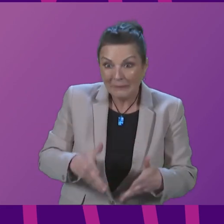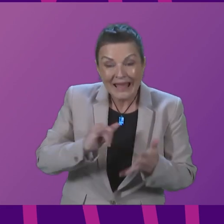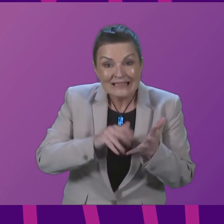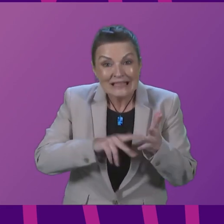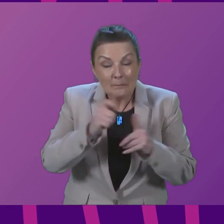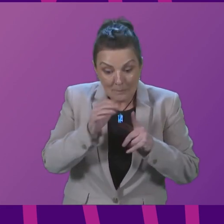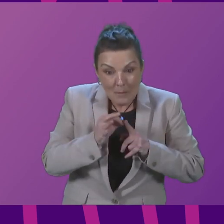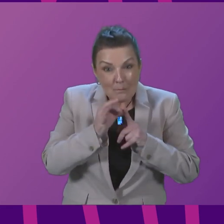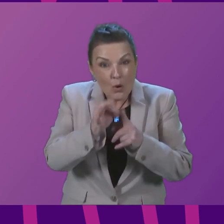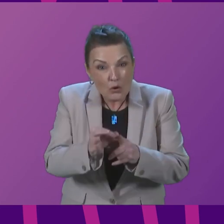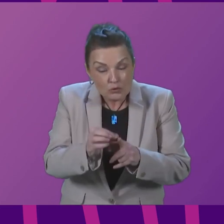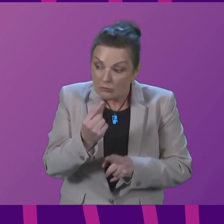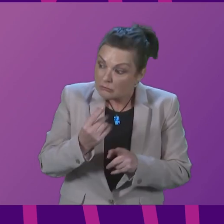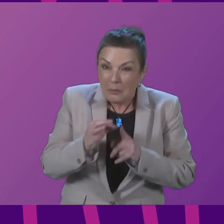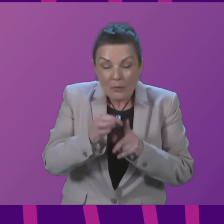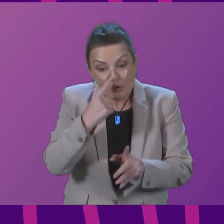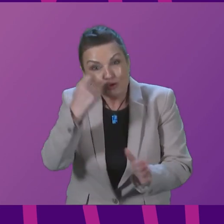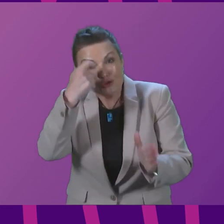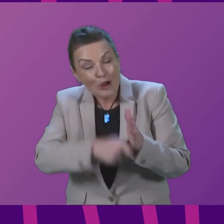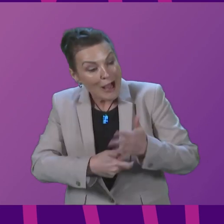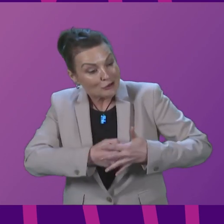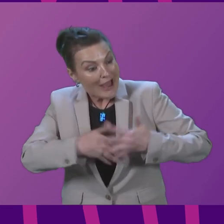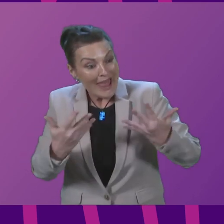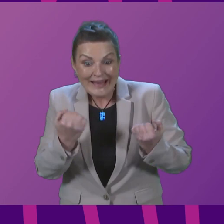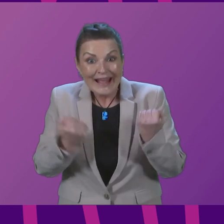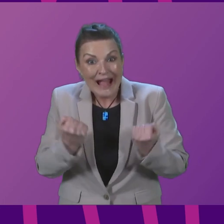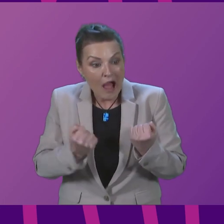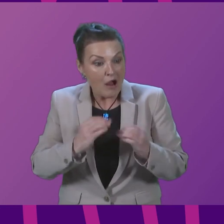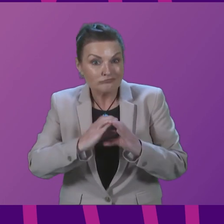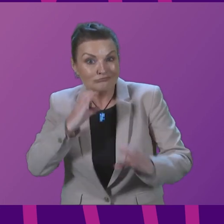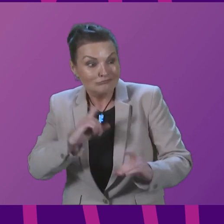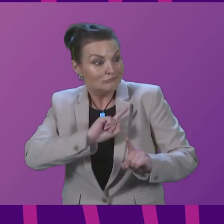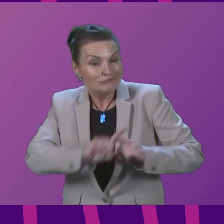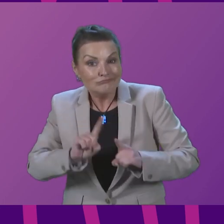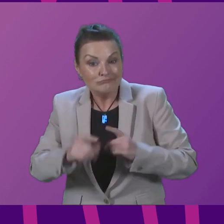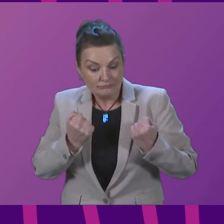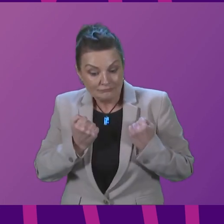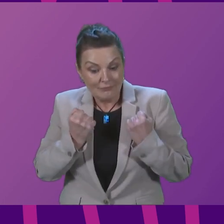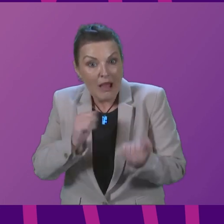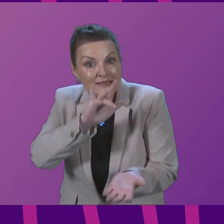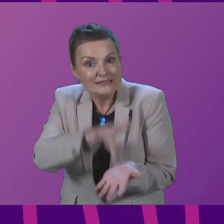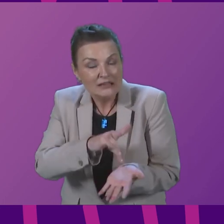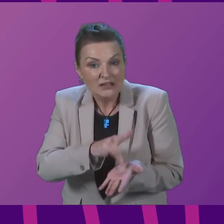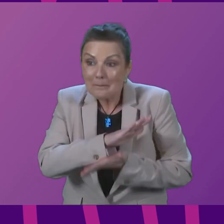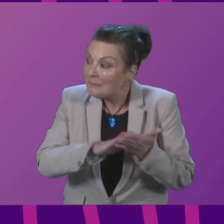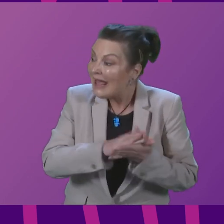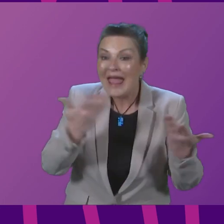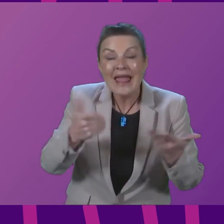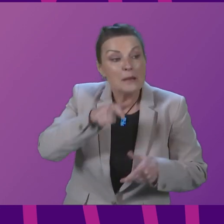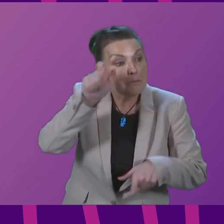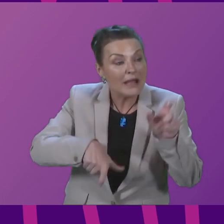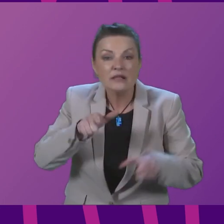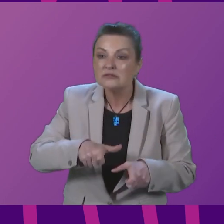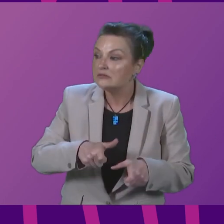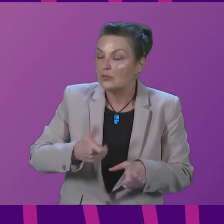just to come in to the capital. It is a commuter tax on people all over the country who travel to work in Edinburgh, who